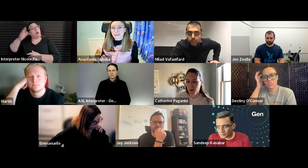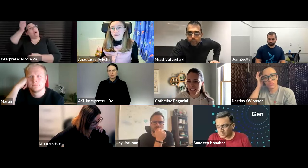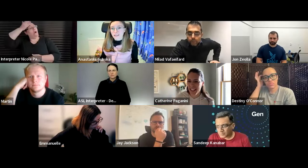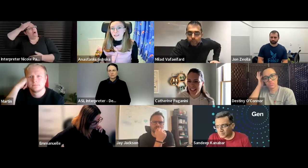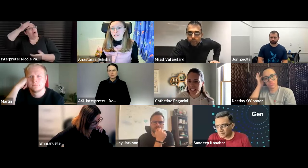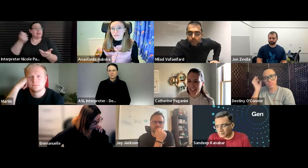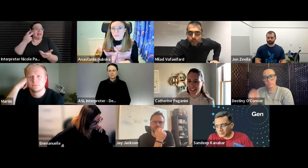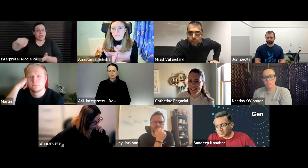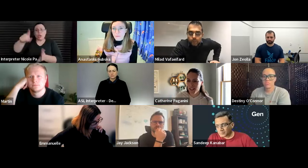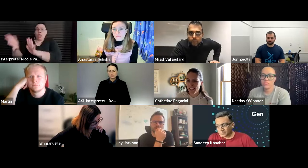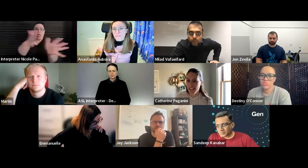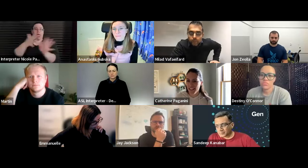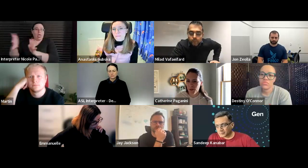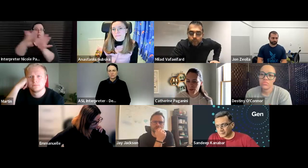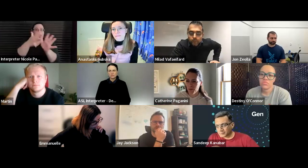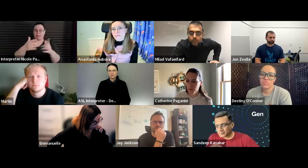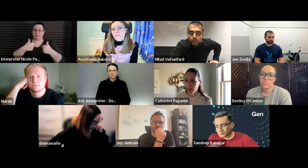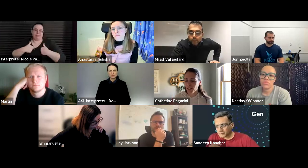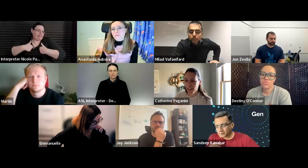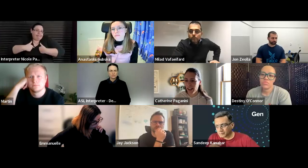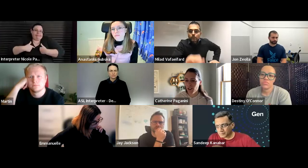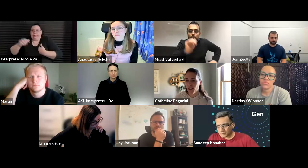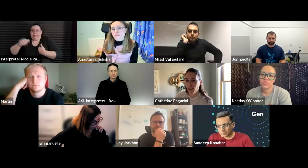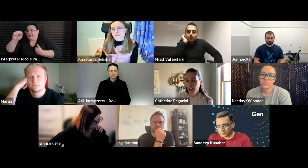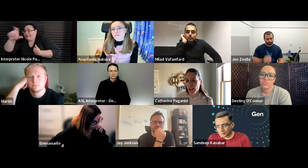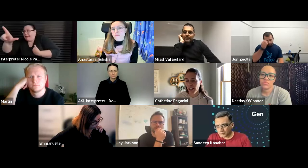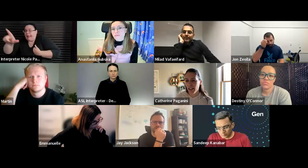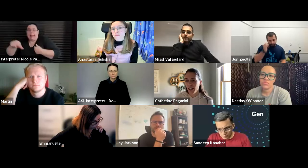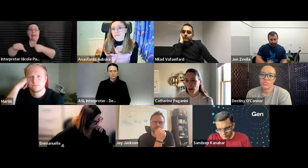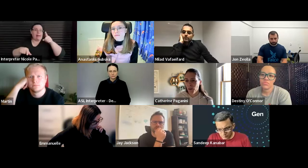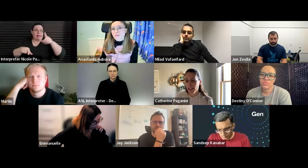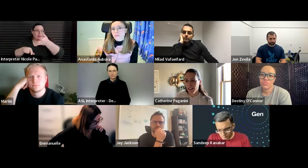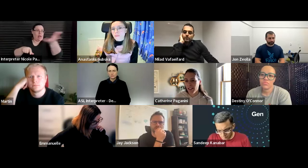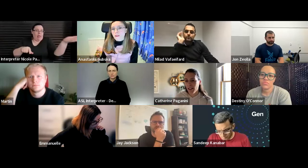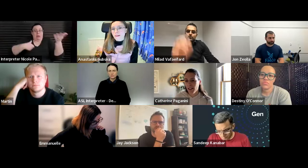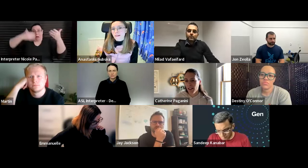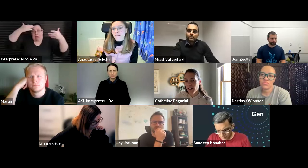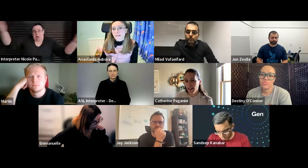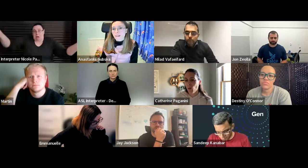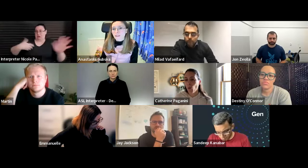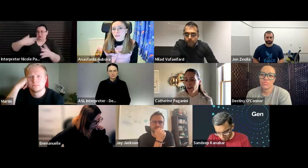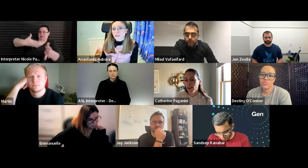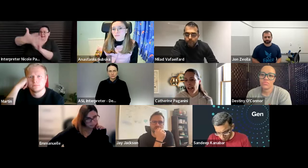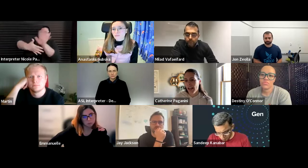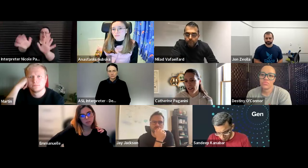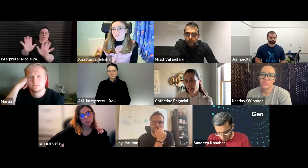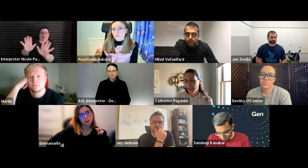seen you talking i cannot differentiate between asl of course and and whatever else you're talking but